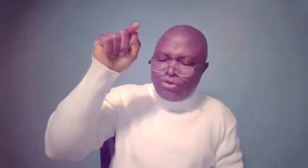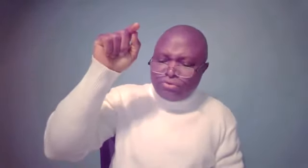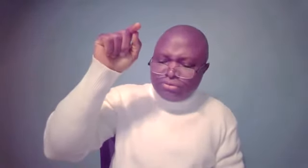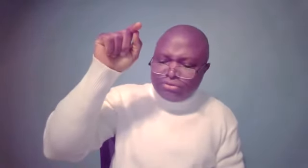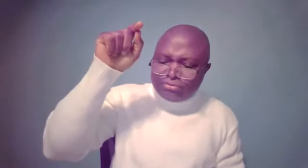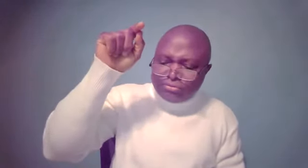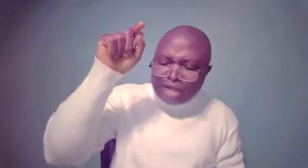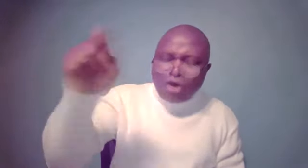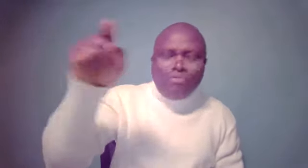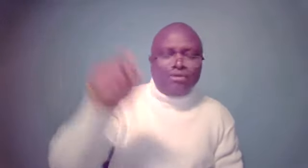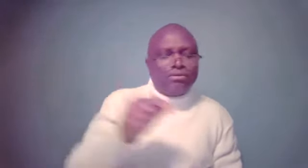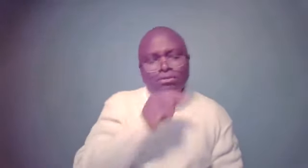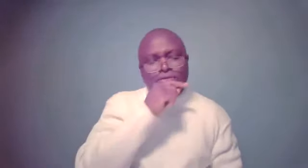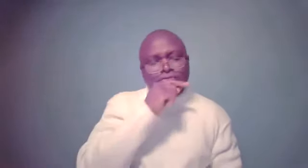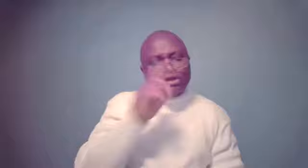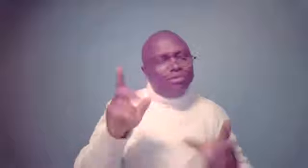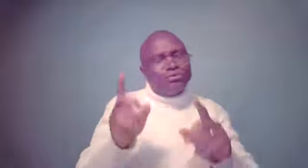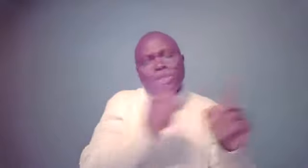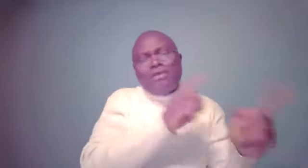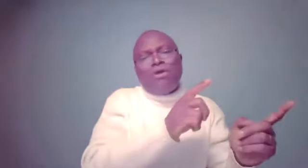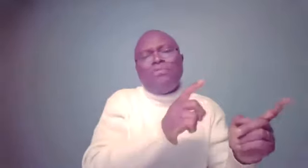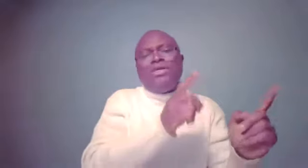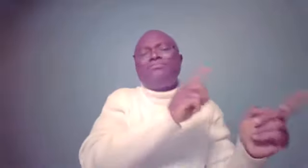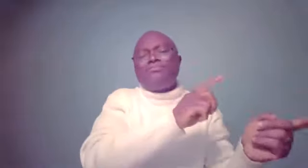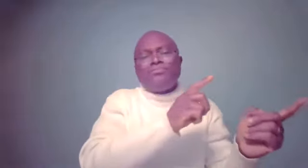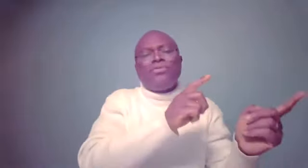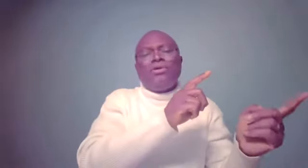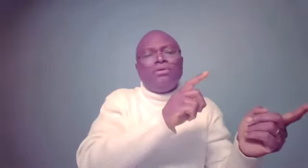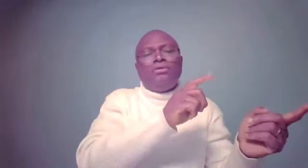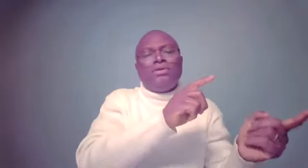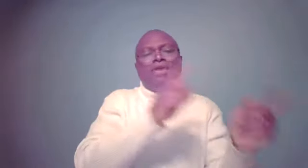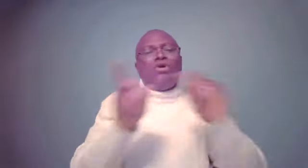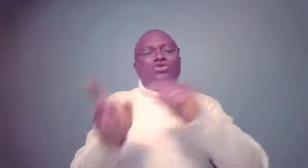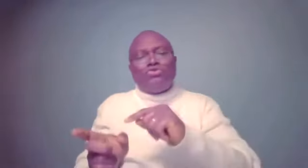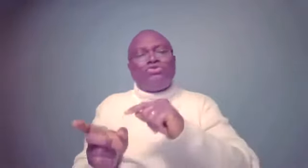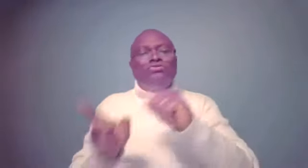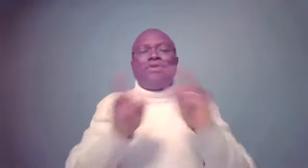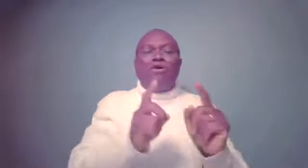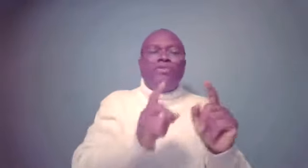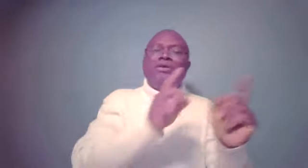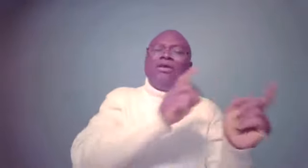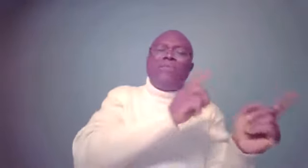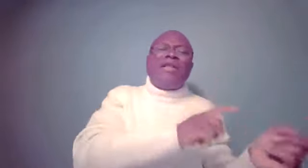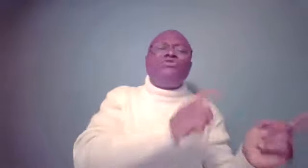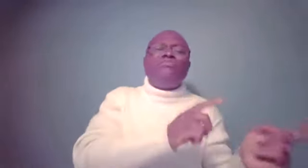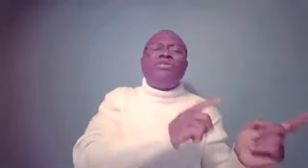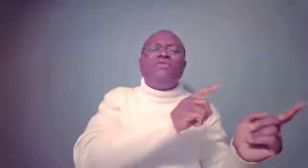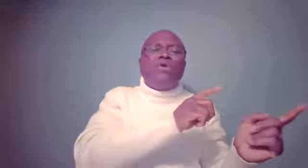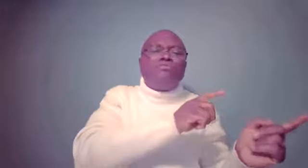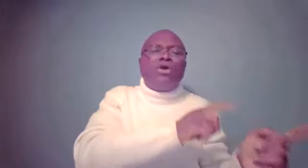You know, Naomi. Some people say Naomi... They say it was Ruth to Naomi. But I like to believe it was more